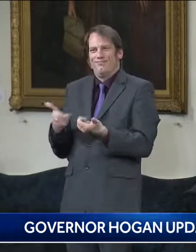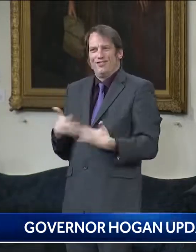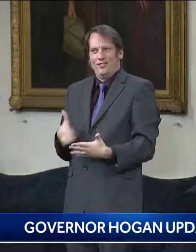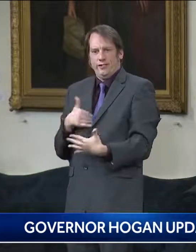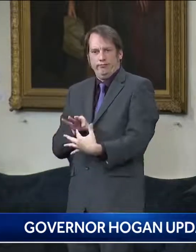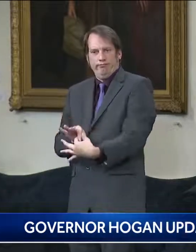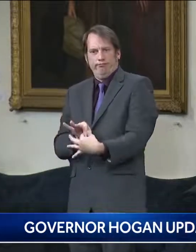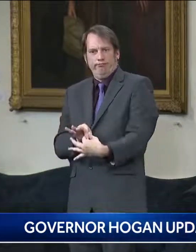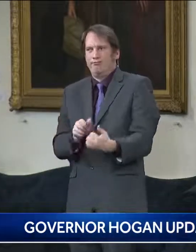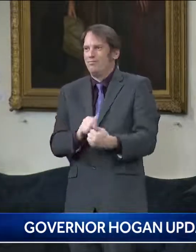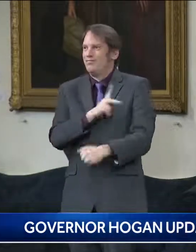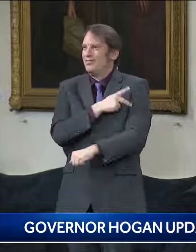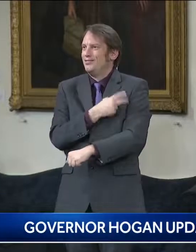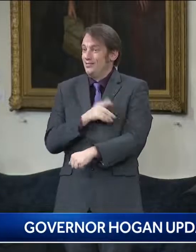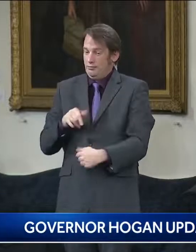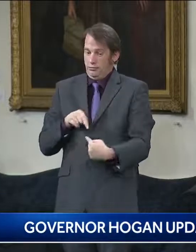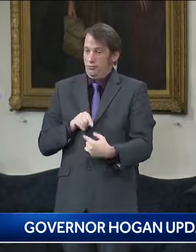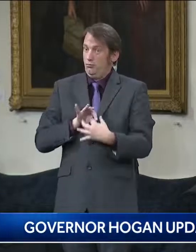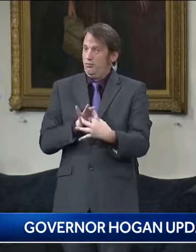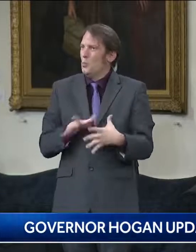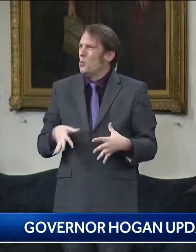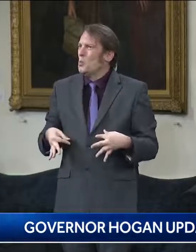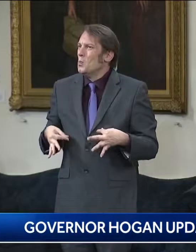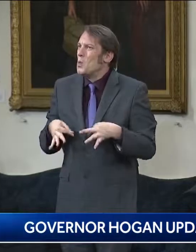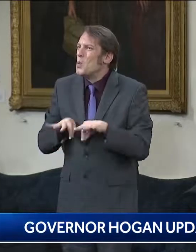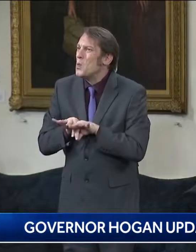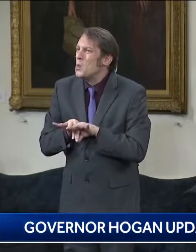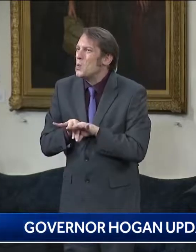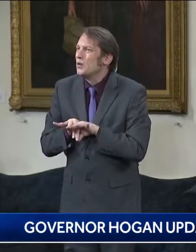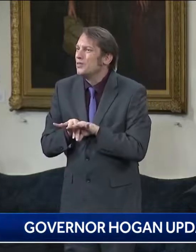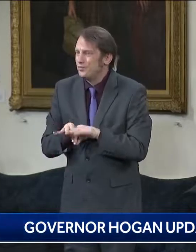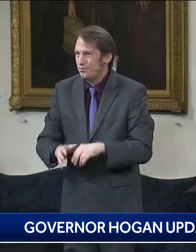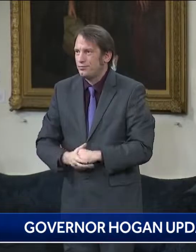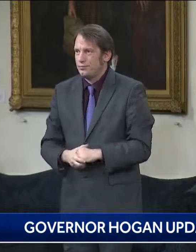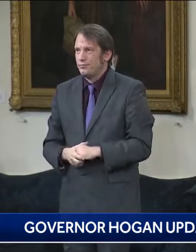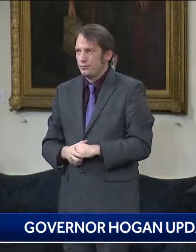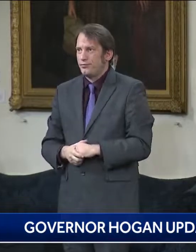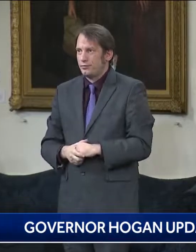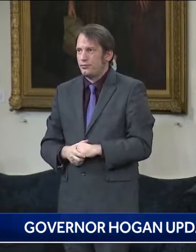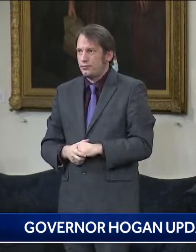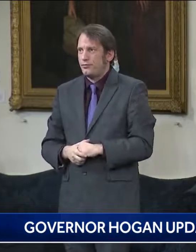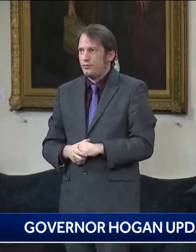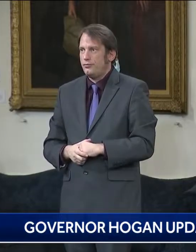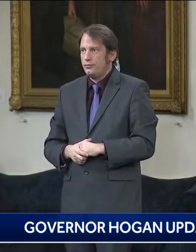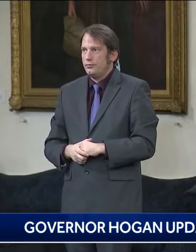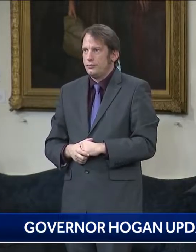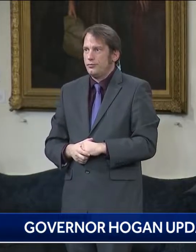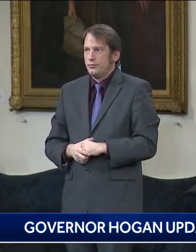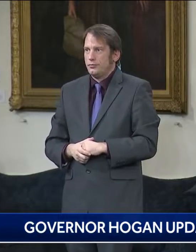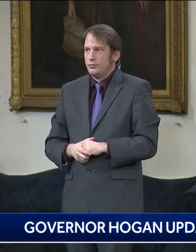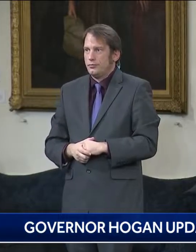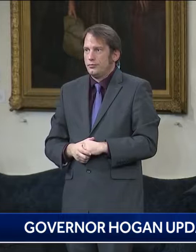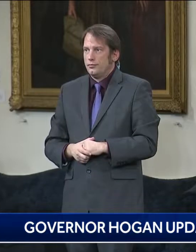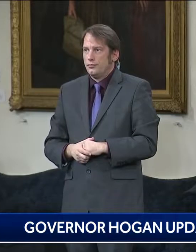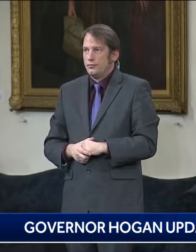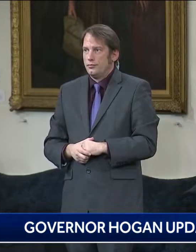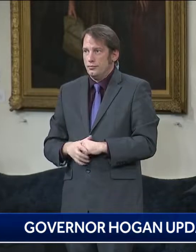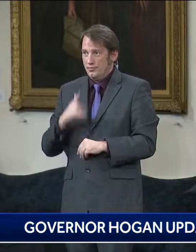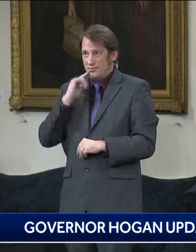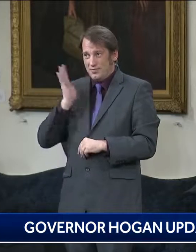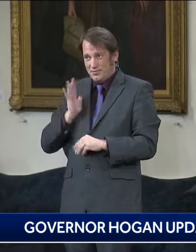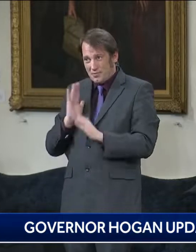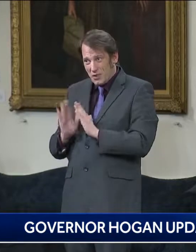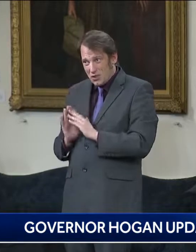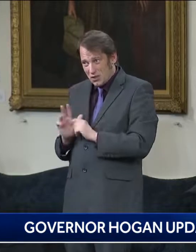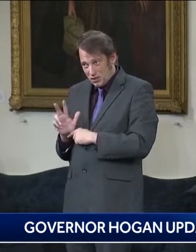quickly, as the governor said, go from a small pilot to a very large group. Some of the limitation is, as has already been said, has to